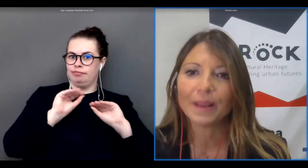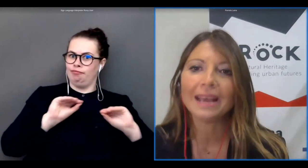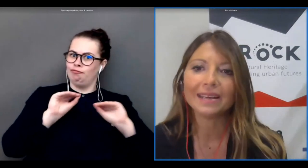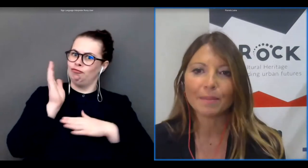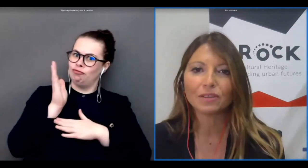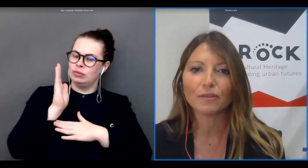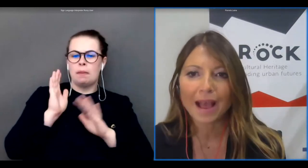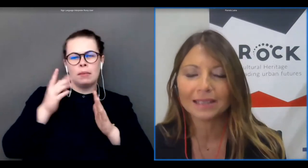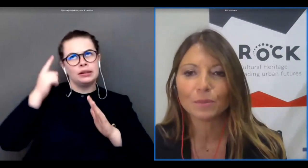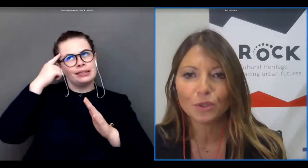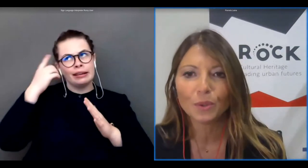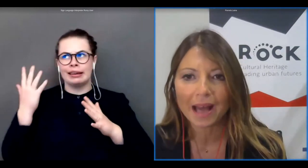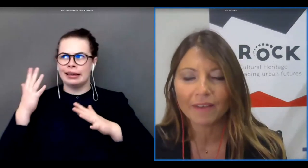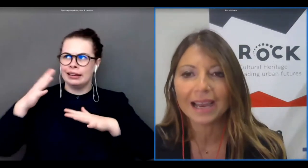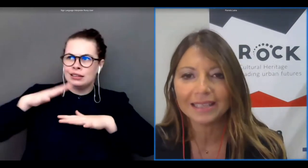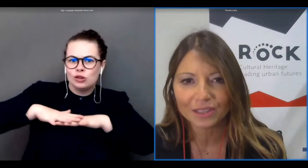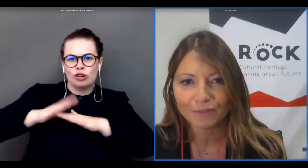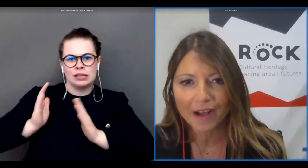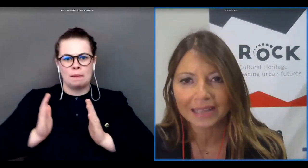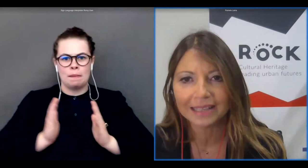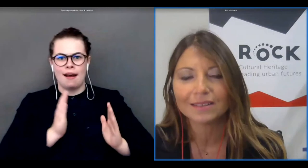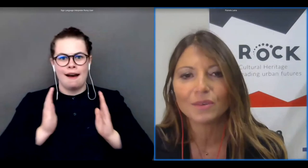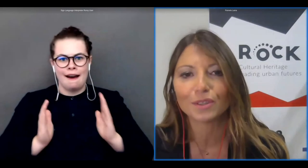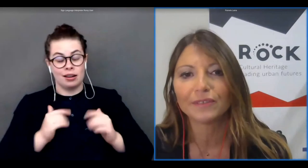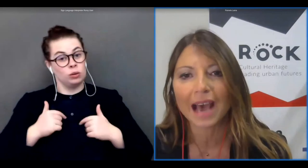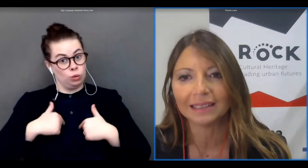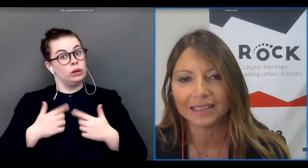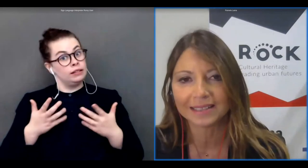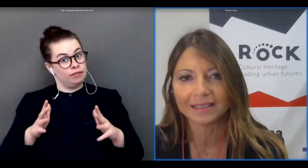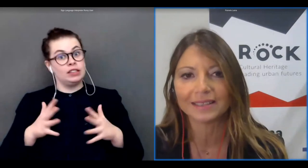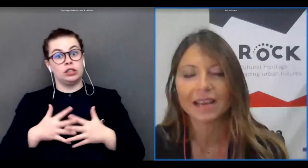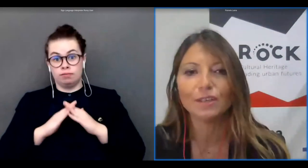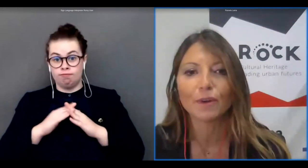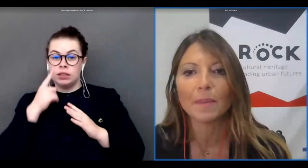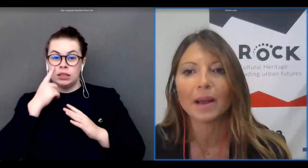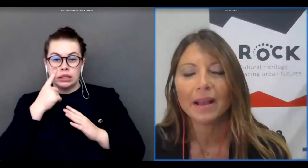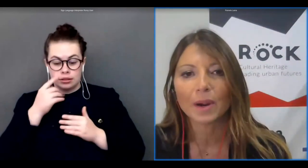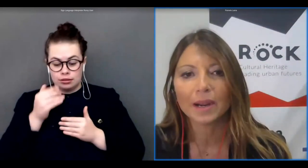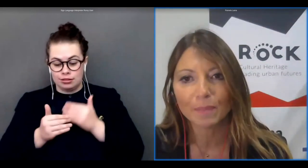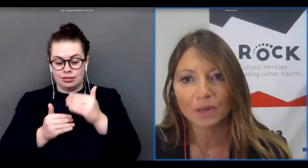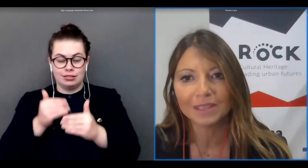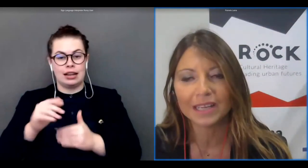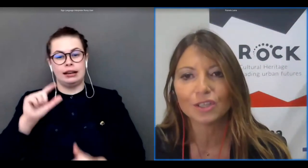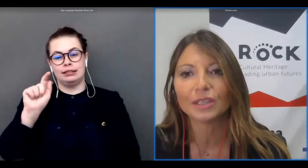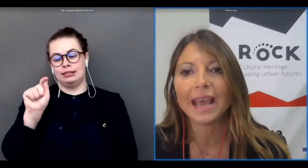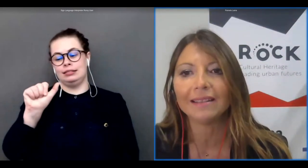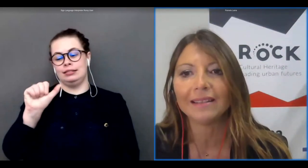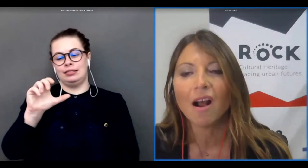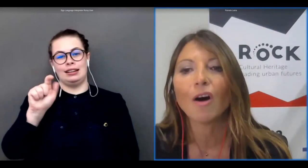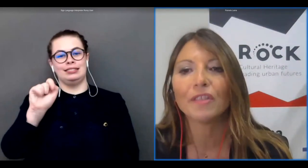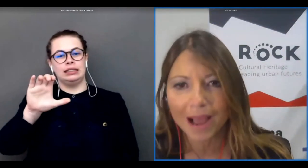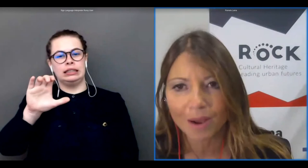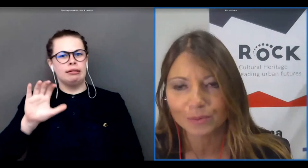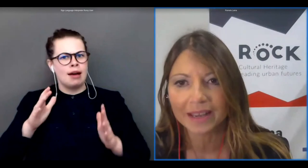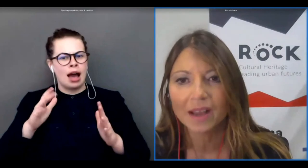plan as a matter of fact we do have identified a series of tactics starting from our experimentation and